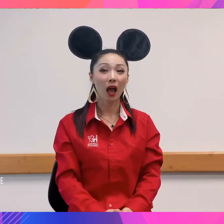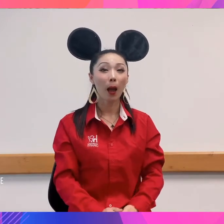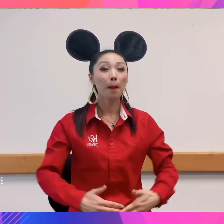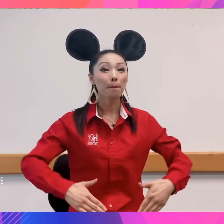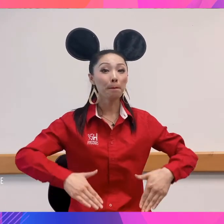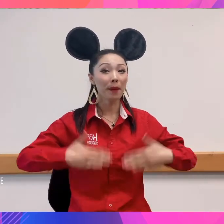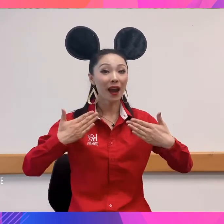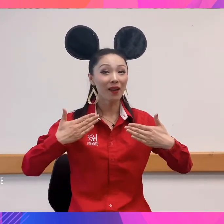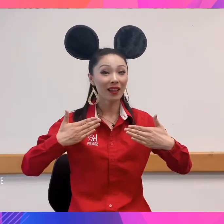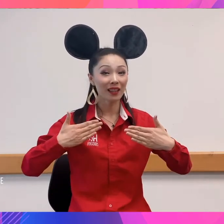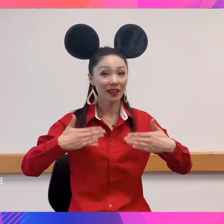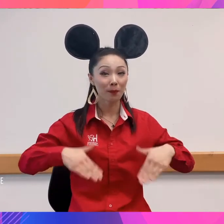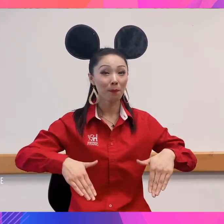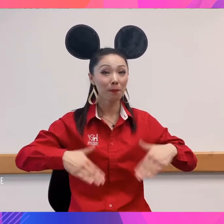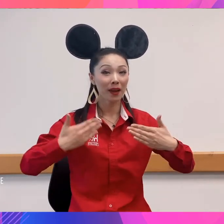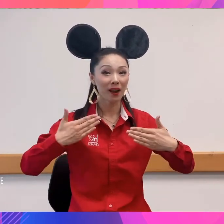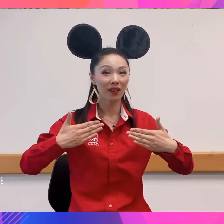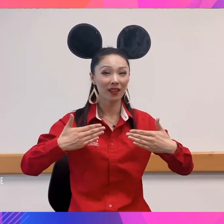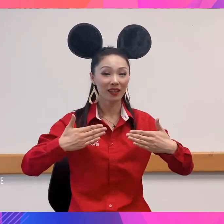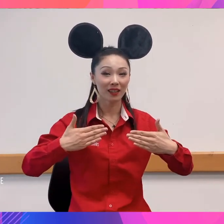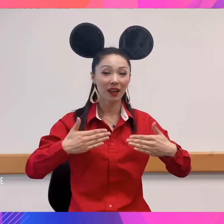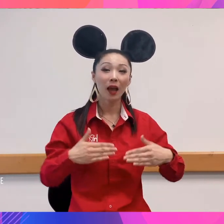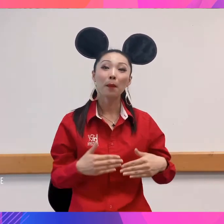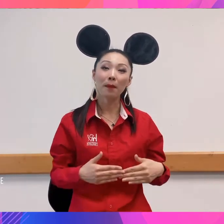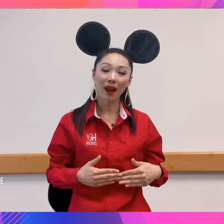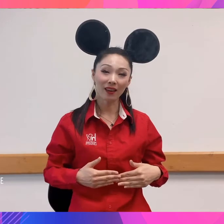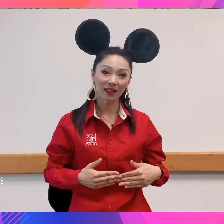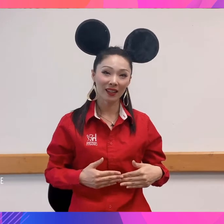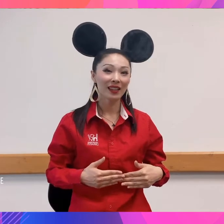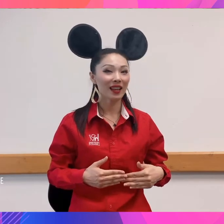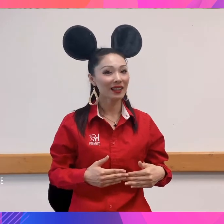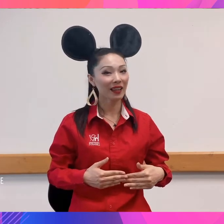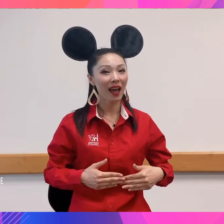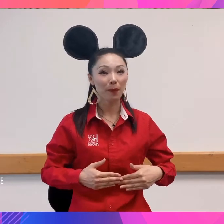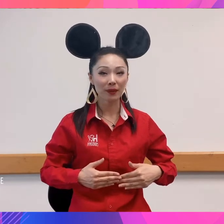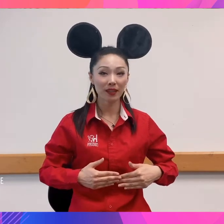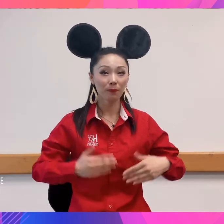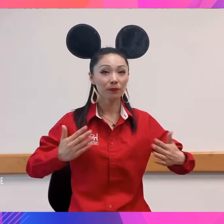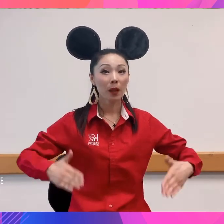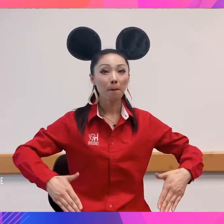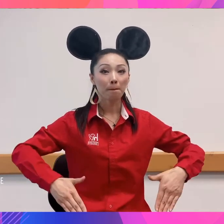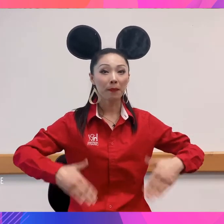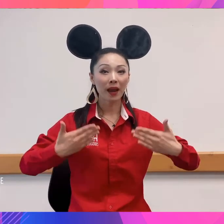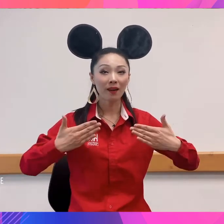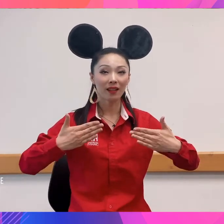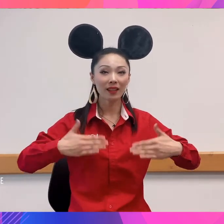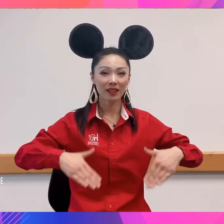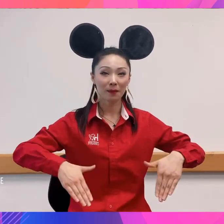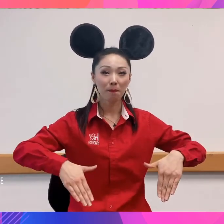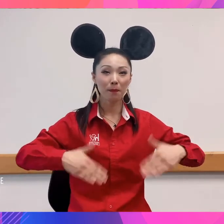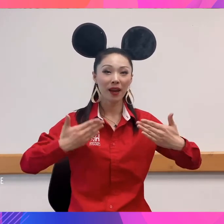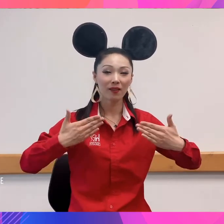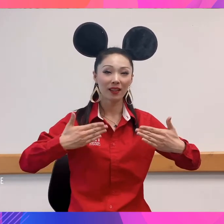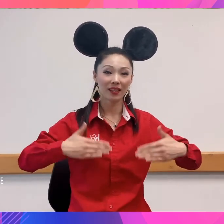Merrily, merrily. Merrily, that's like happy. Merrily, merrily,